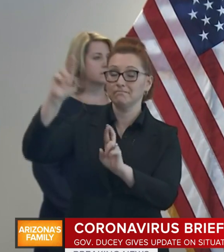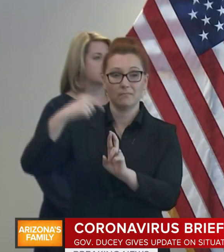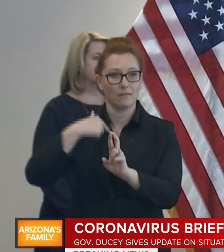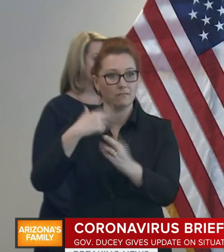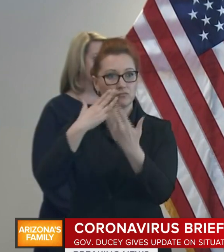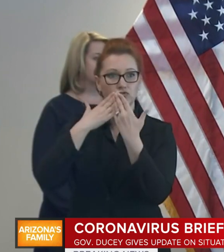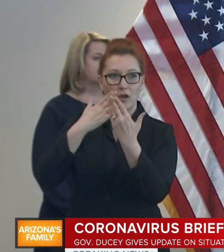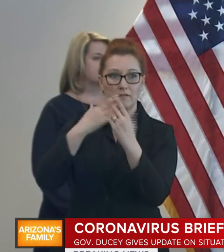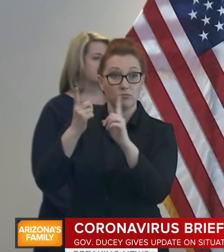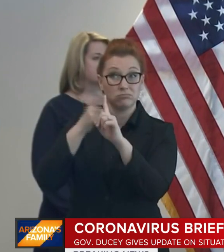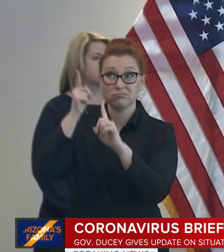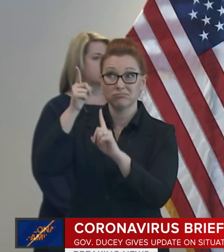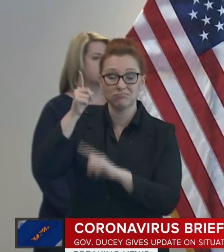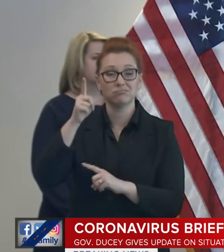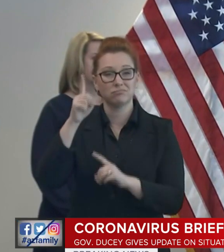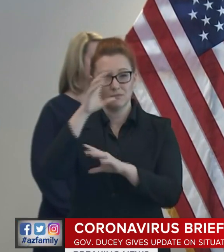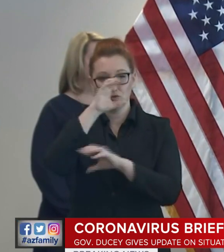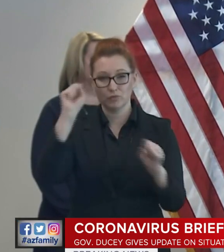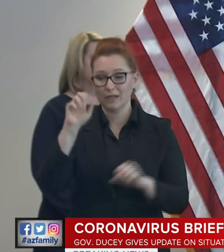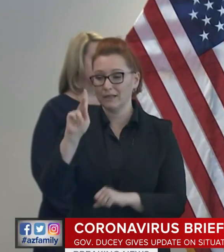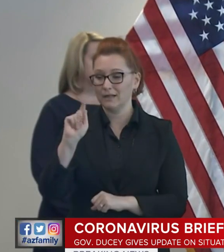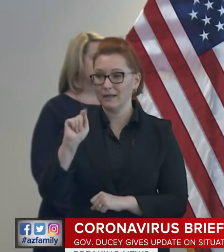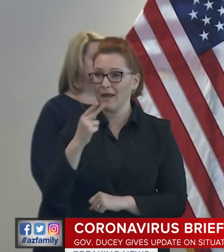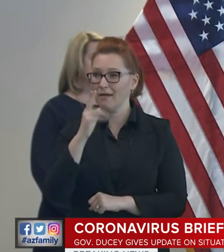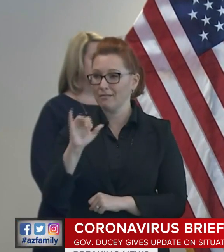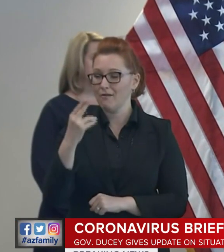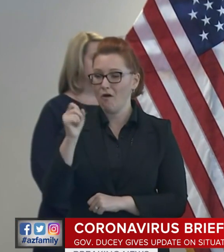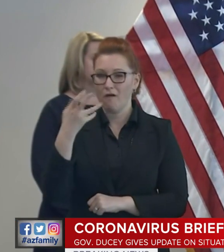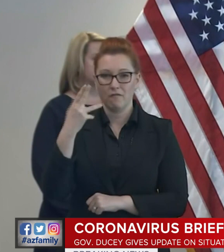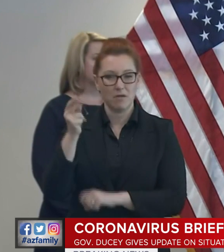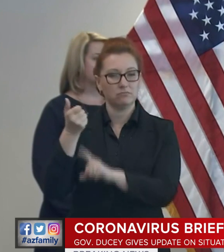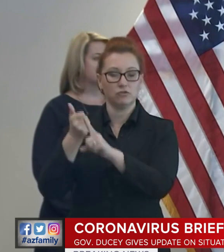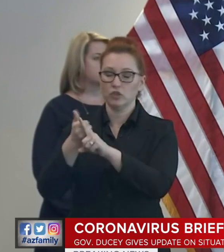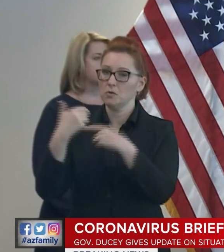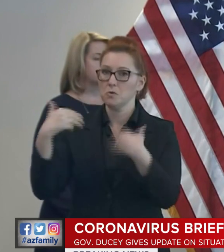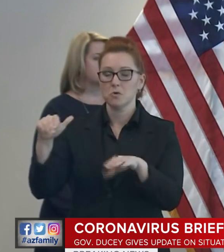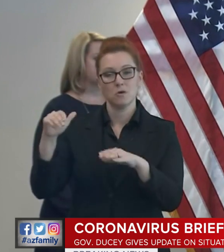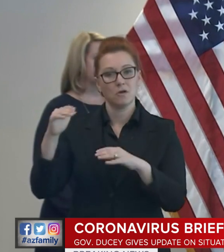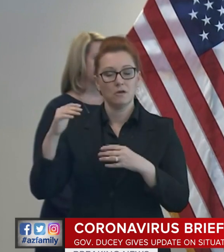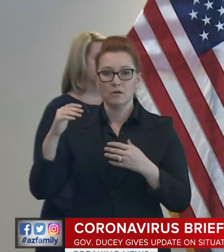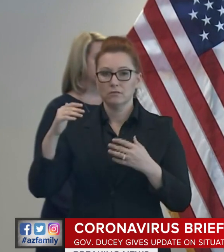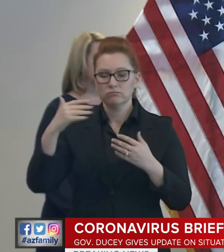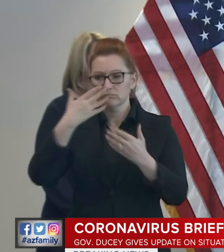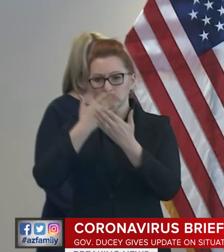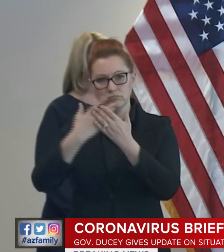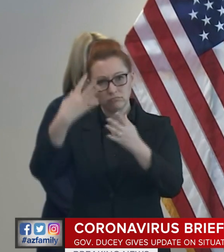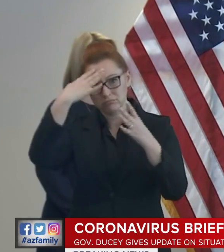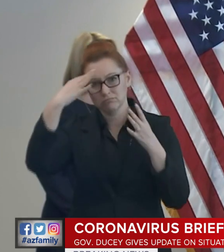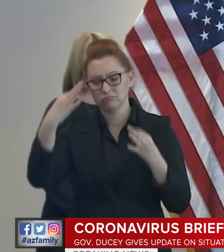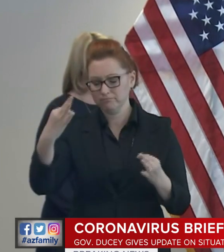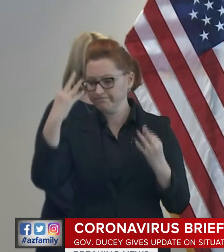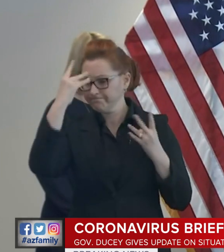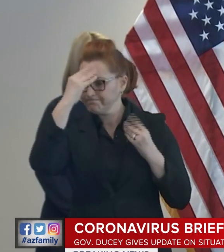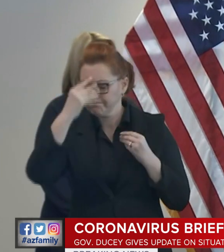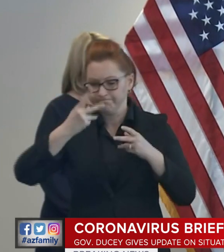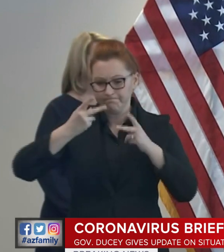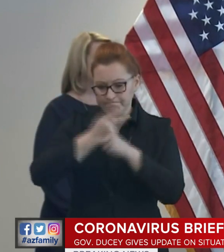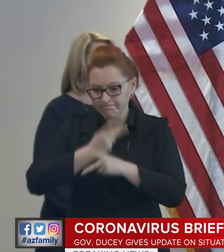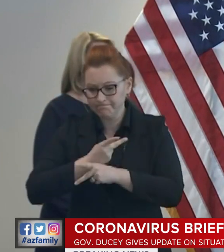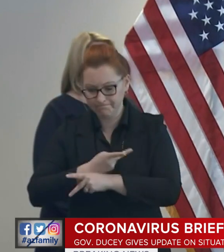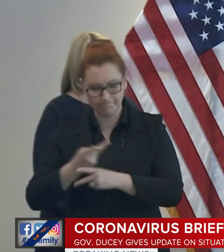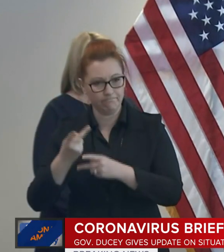for her leadership and partnership in ensuring Arizona takes a thoughtful approach to implementing school closures,